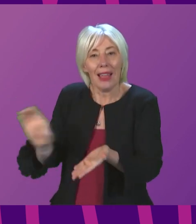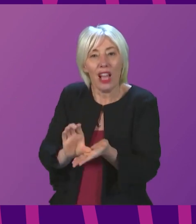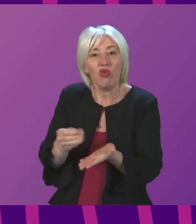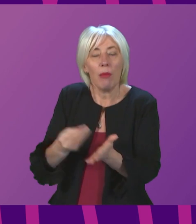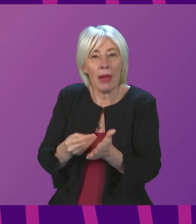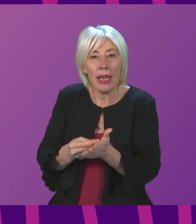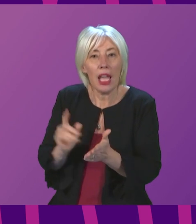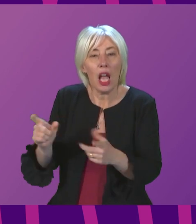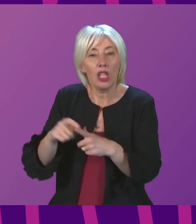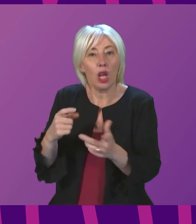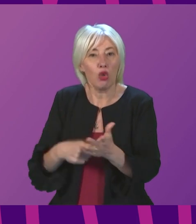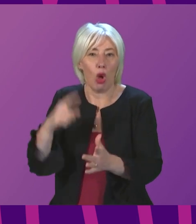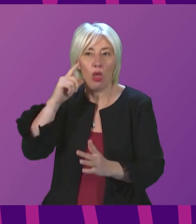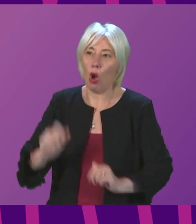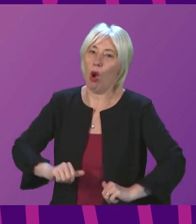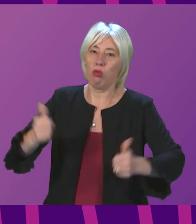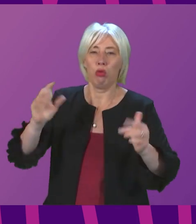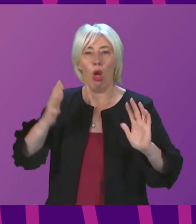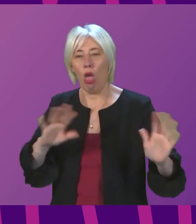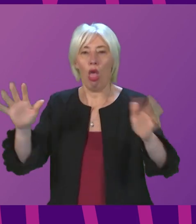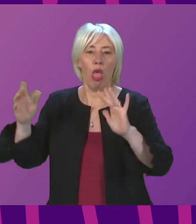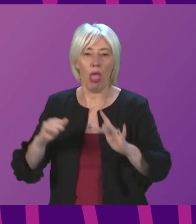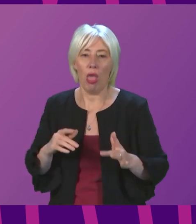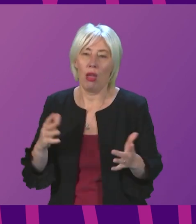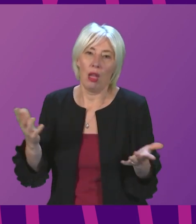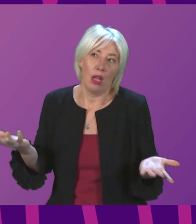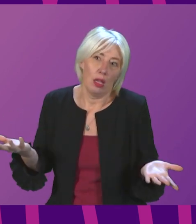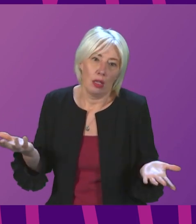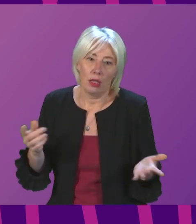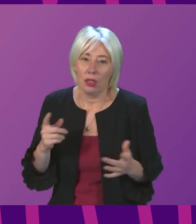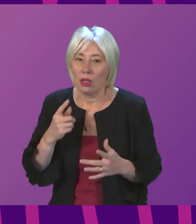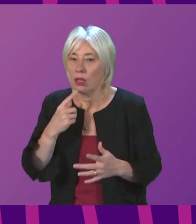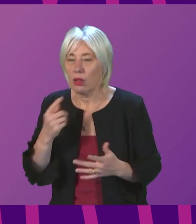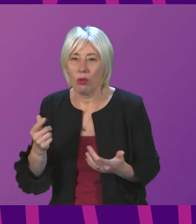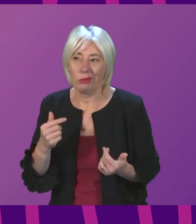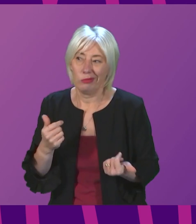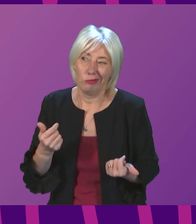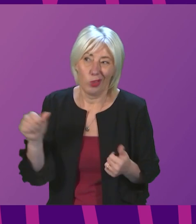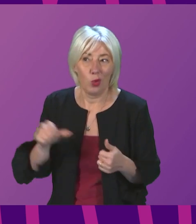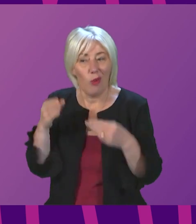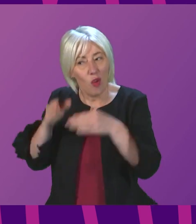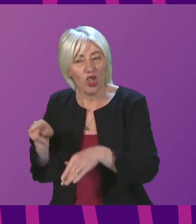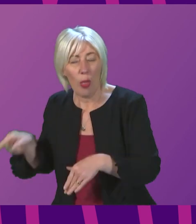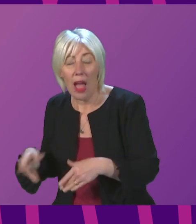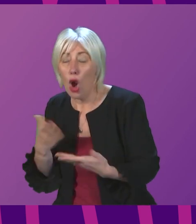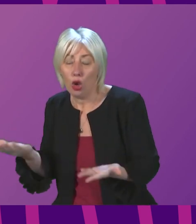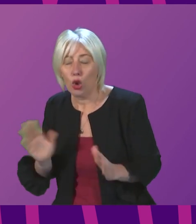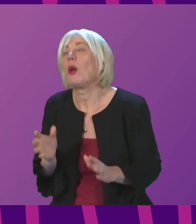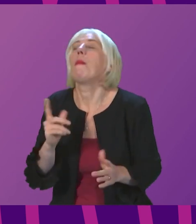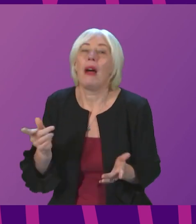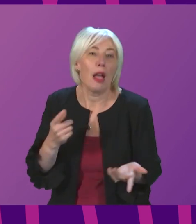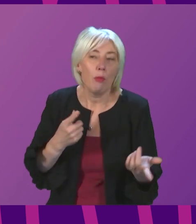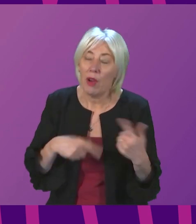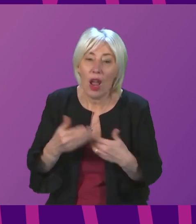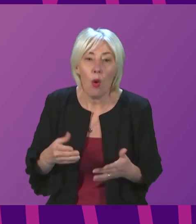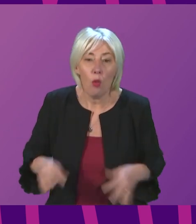Ross seemed to think that was a great wheeze. I will, you leave others to think whether it is wheezes we should be focusing on right now. What we now know is we are